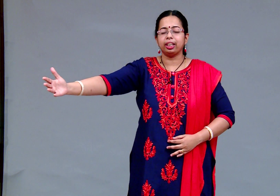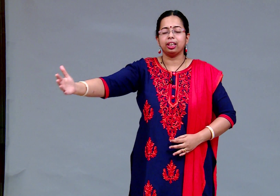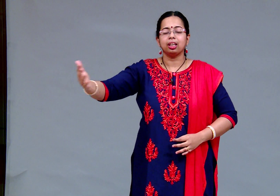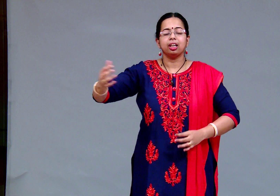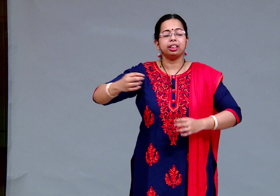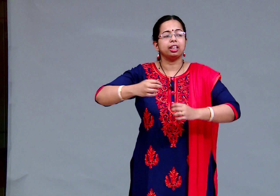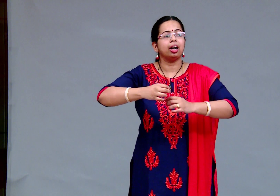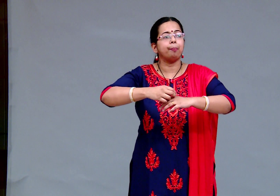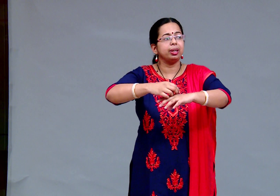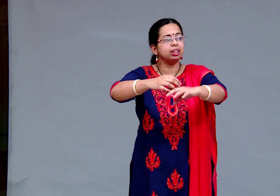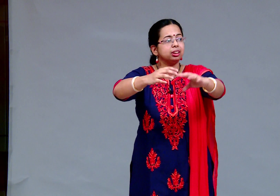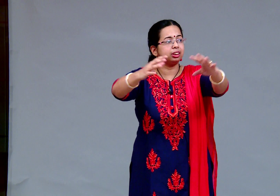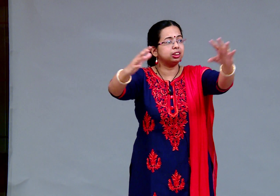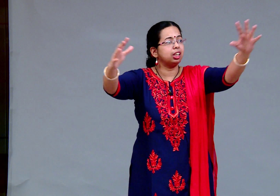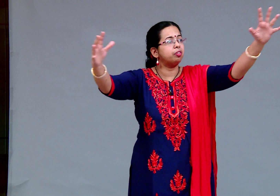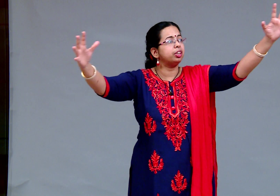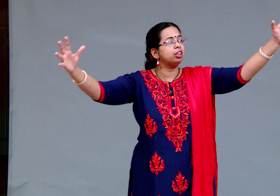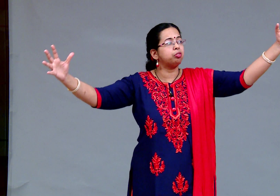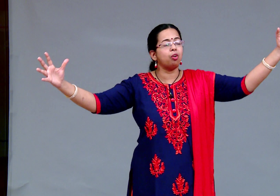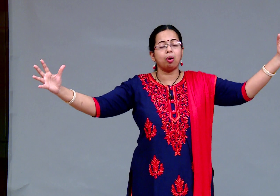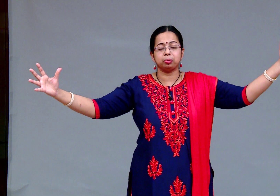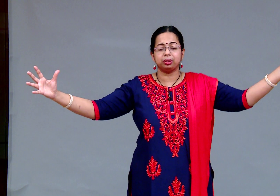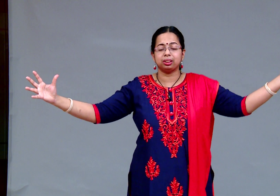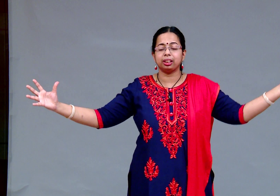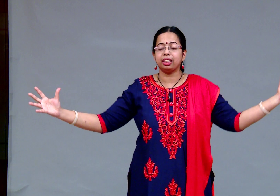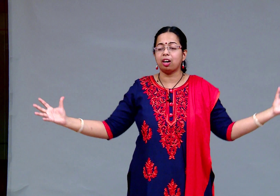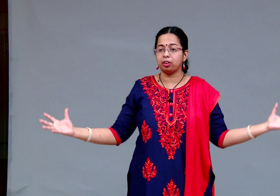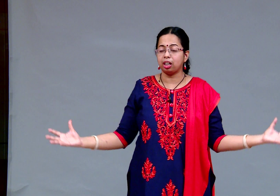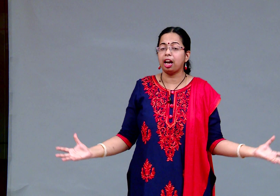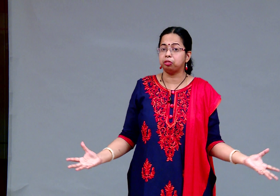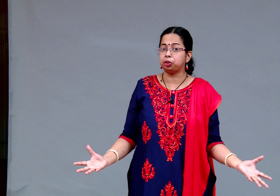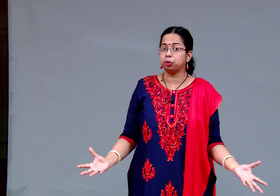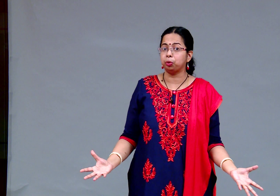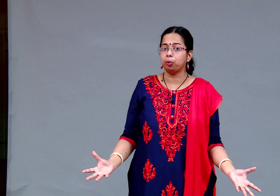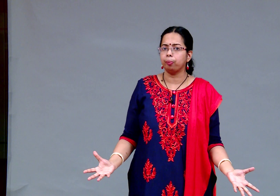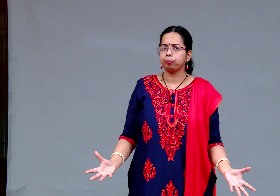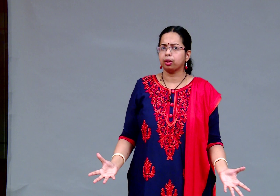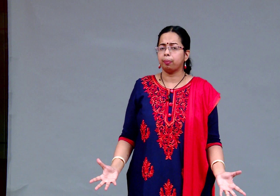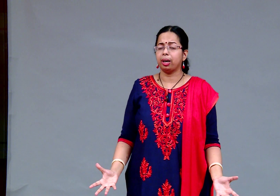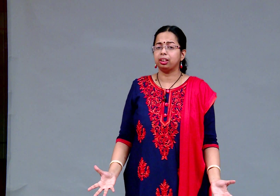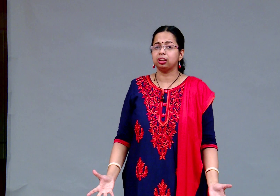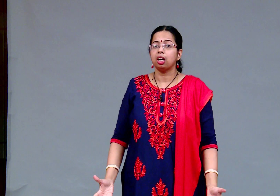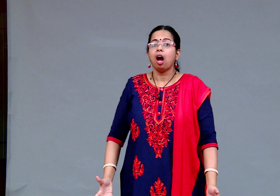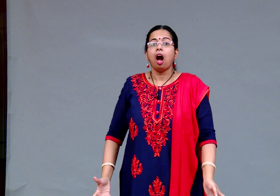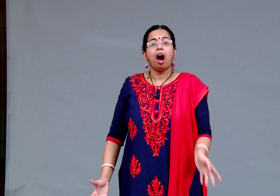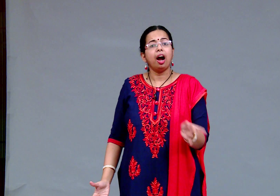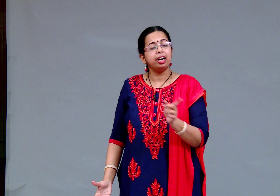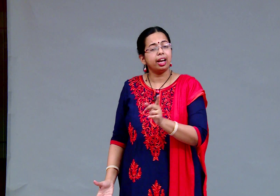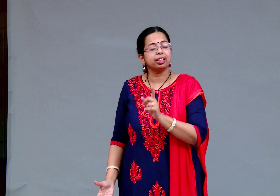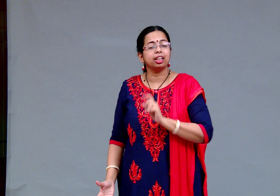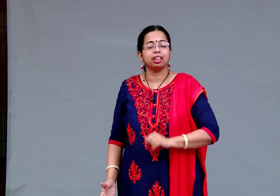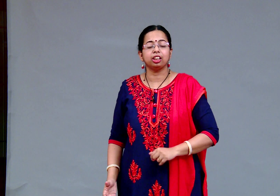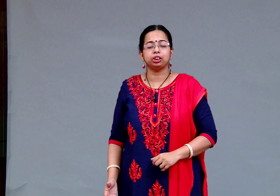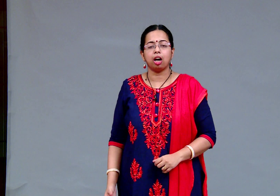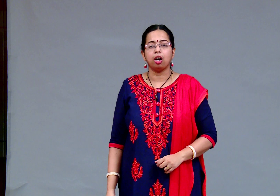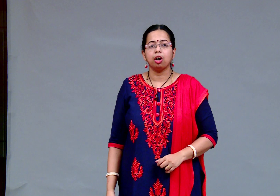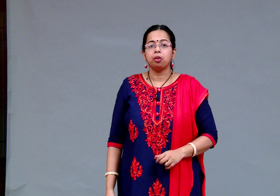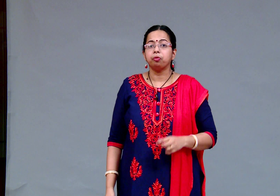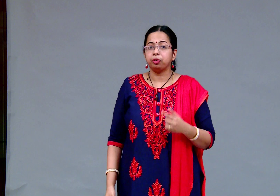it appears several forms in our life too but unlike Natasha we